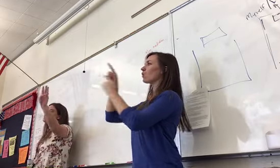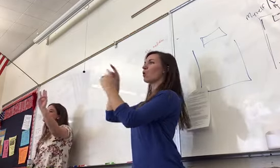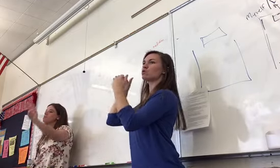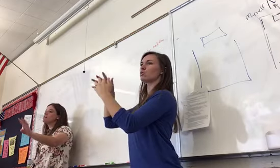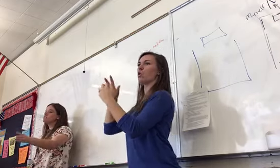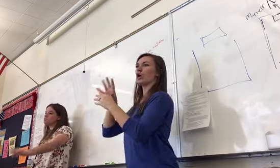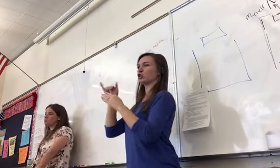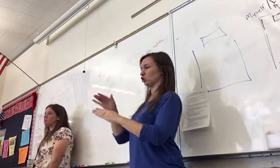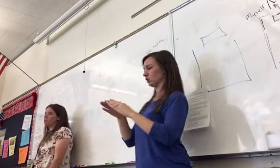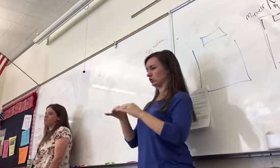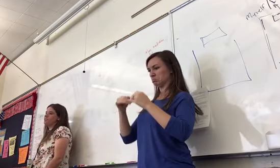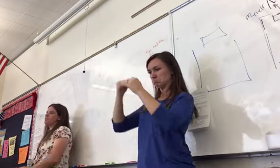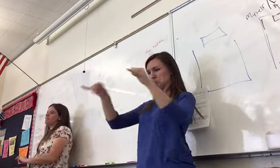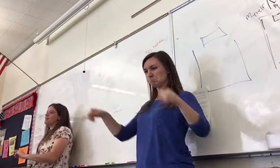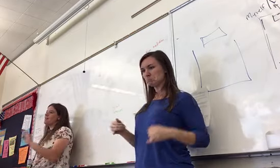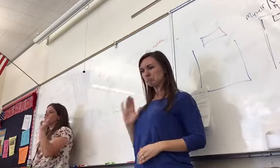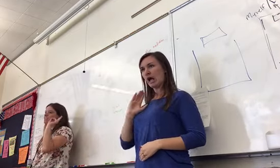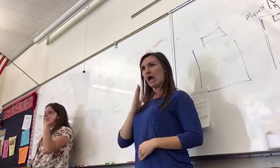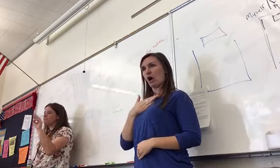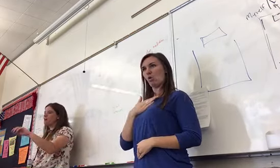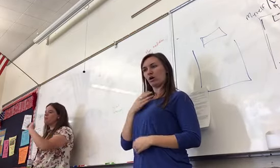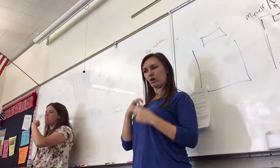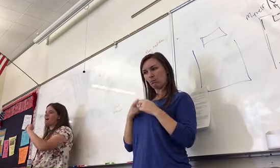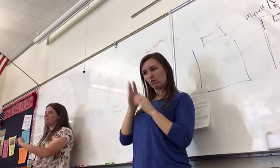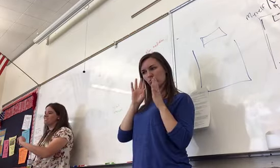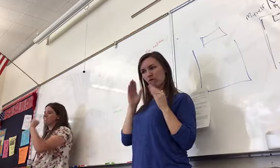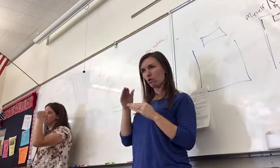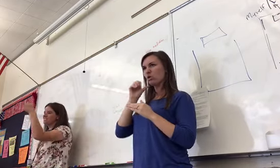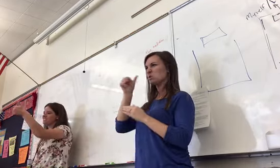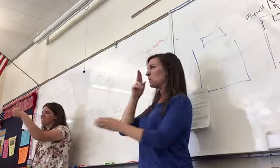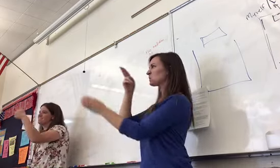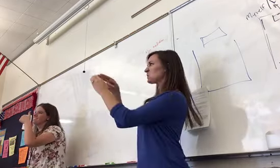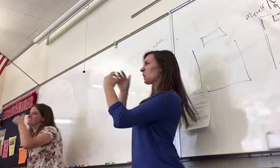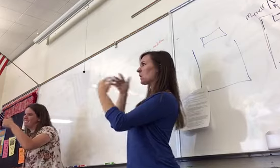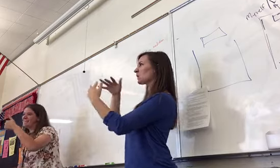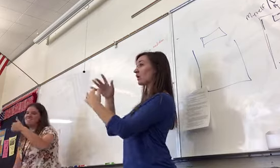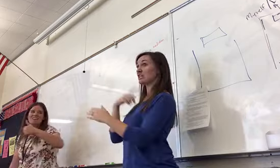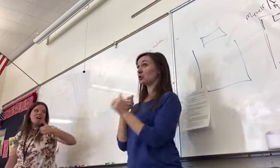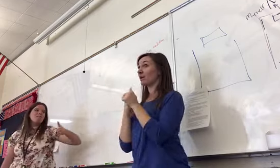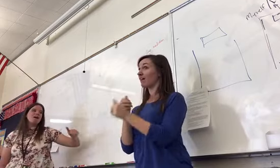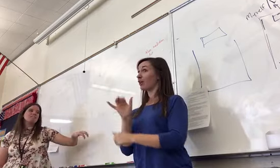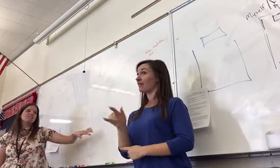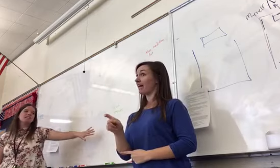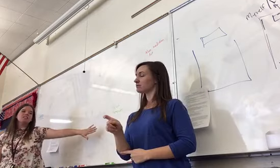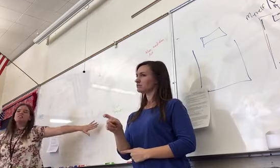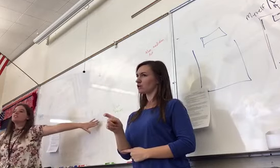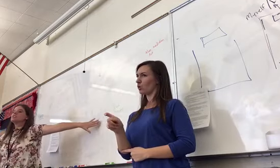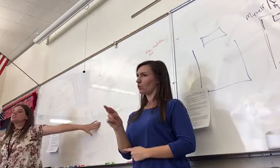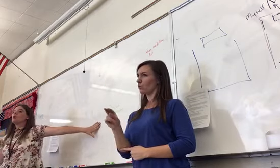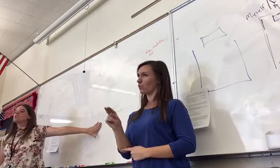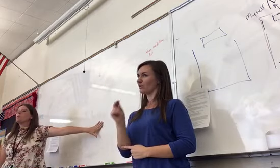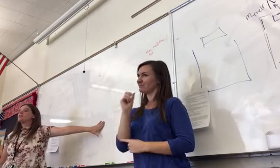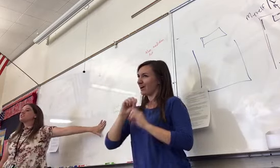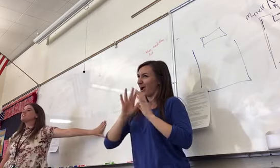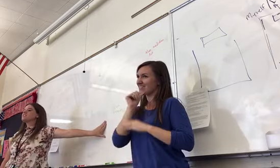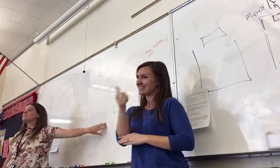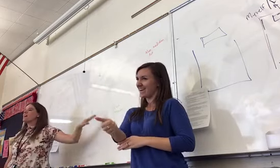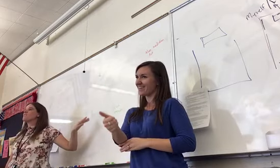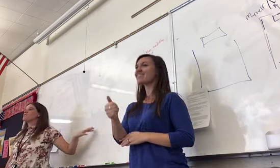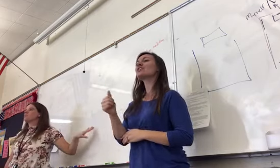fight in somebody else's war. Again, we followed that. Yes. Basically, George Washington says everything